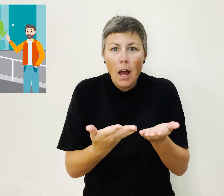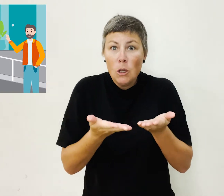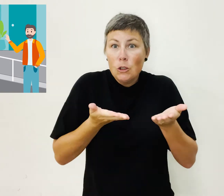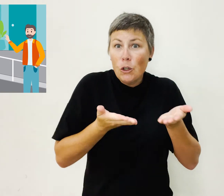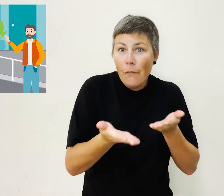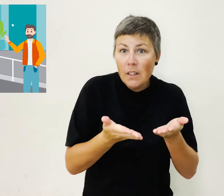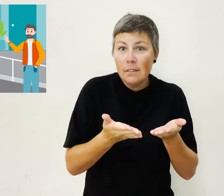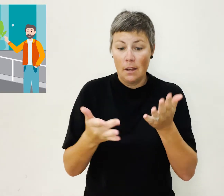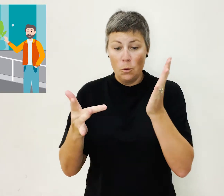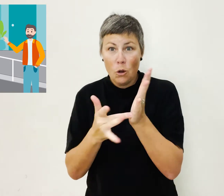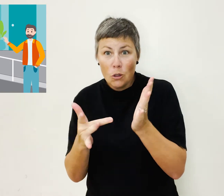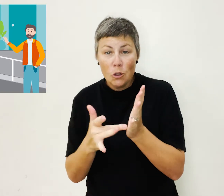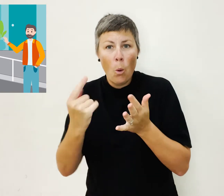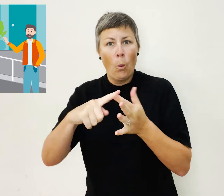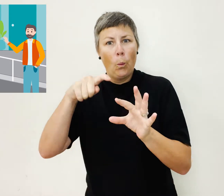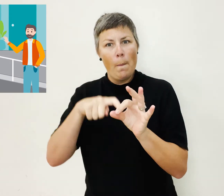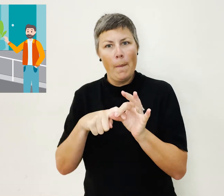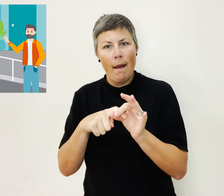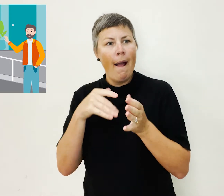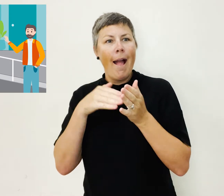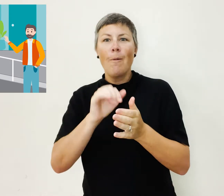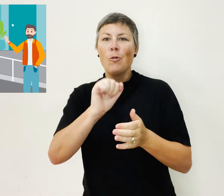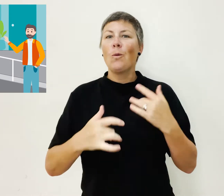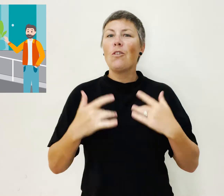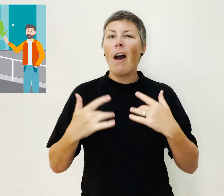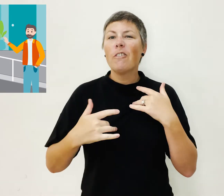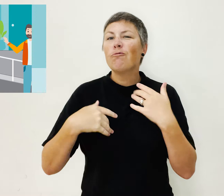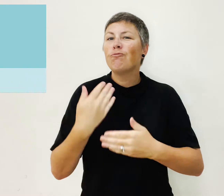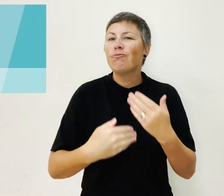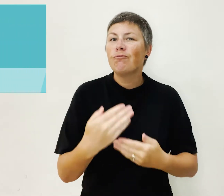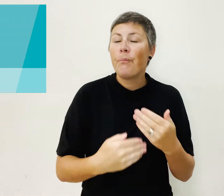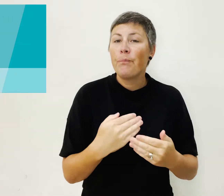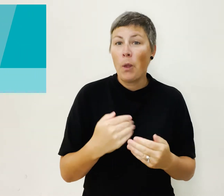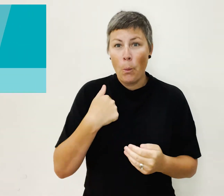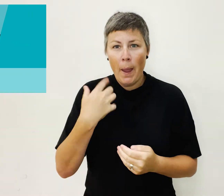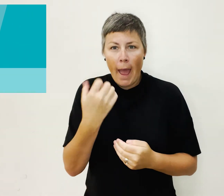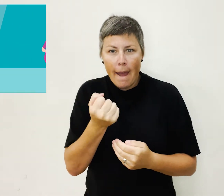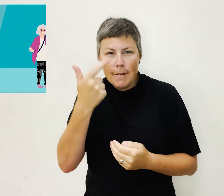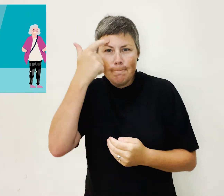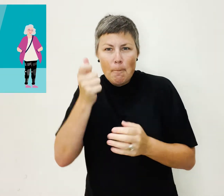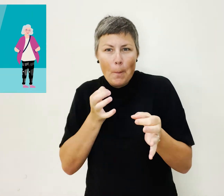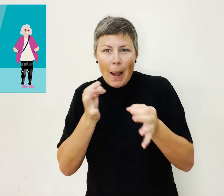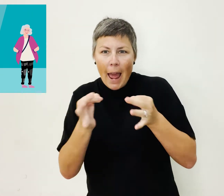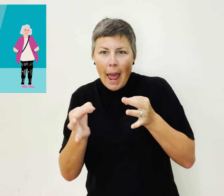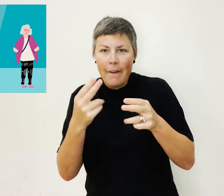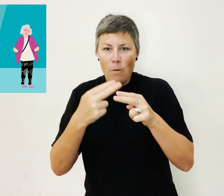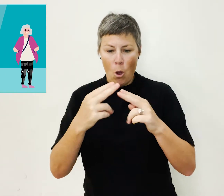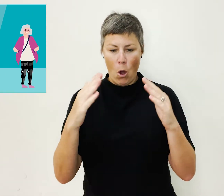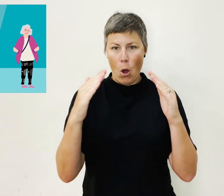or equipment that help you every day in your home. We've been working on a new approach to home and living that will give you more